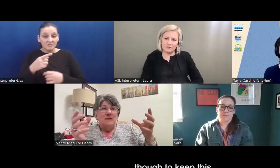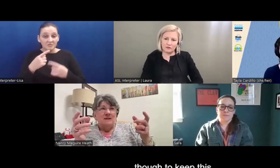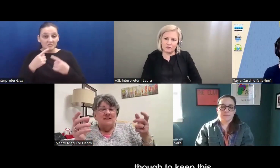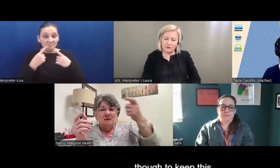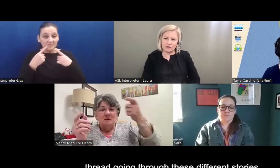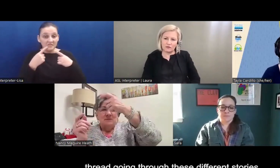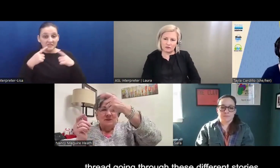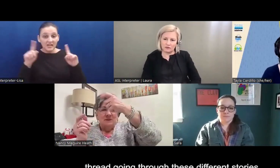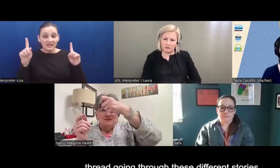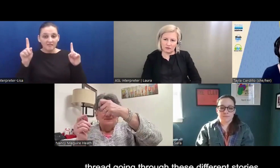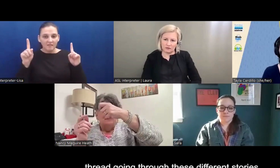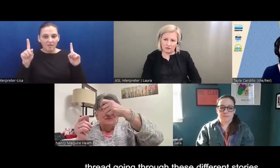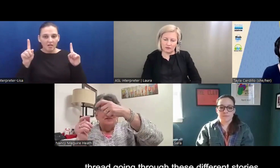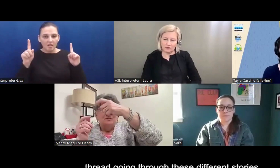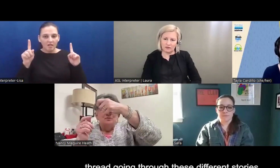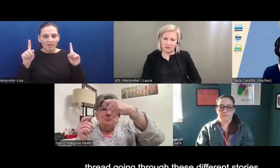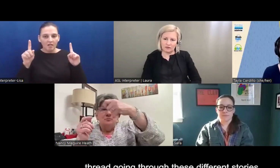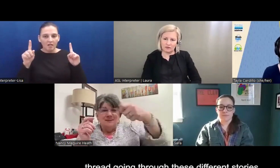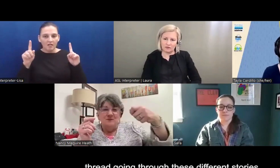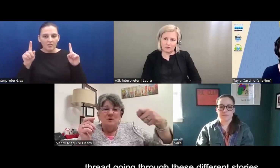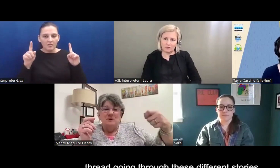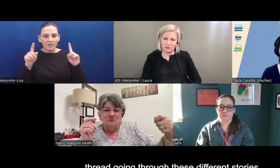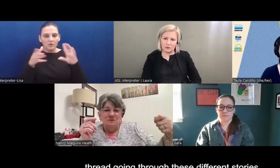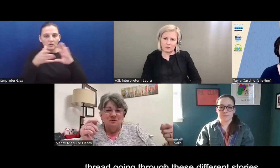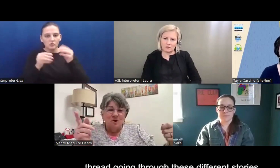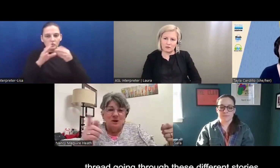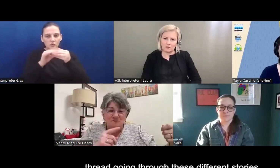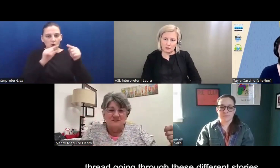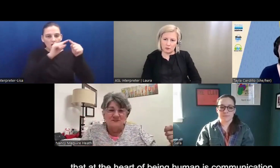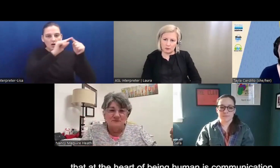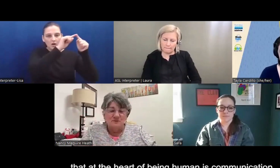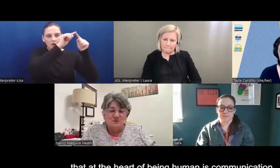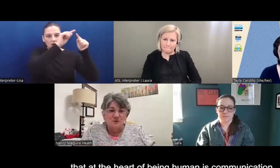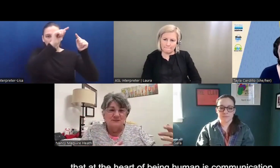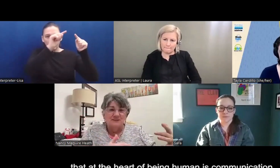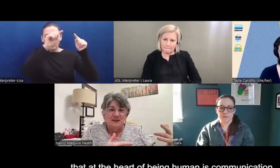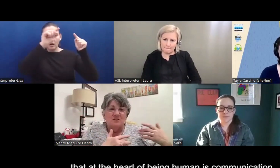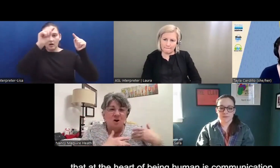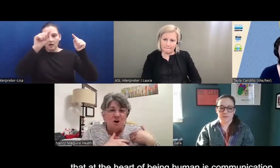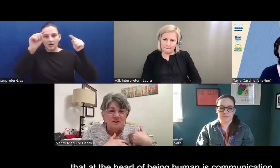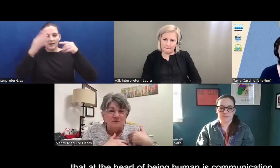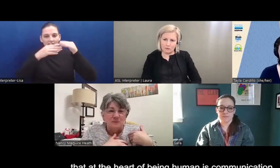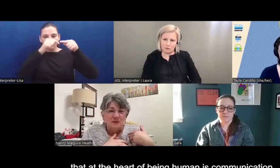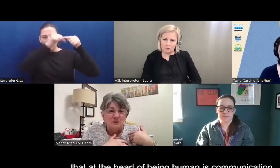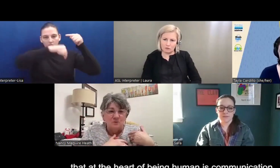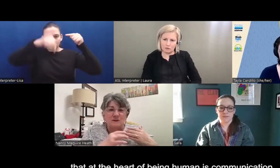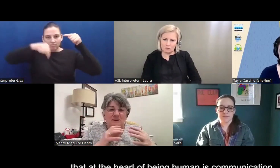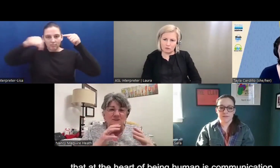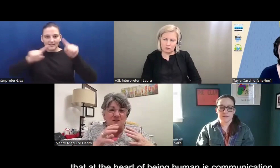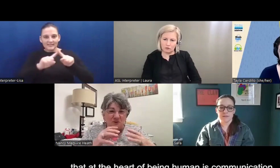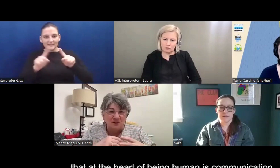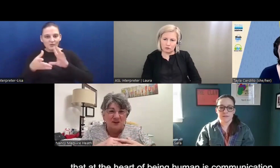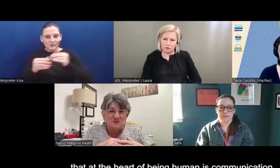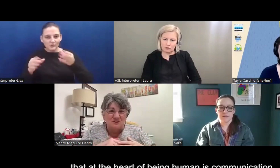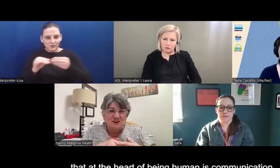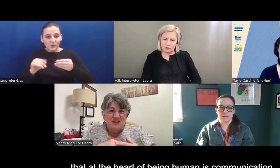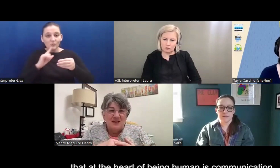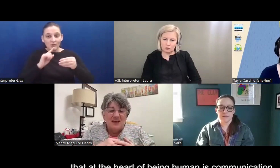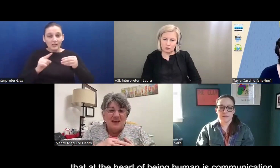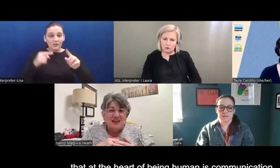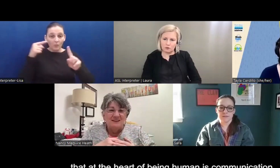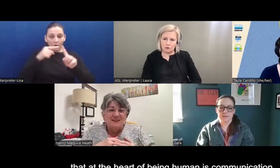keep the, the thread going through all of these different stories that at the heart of being human is communication.